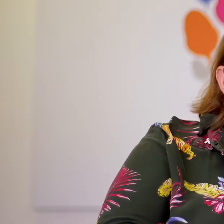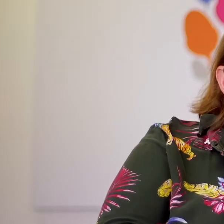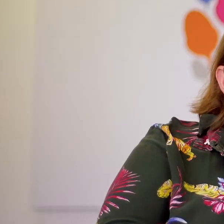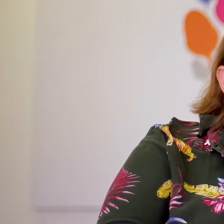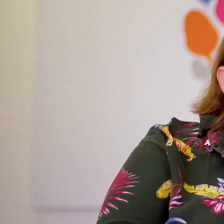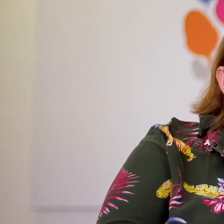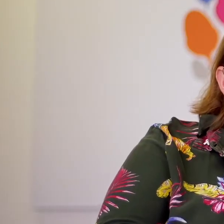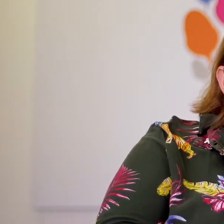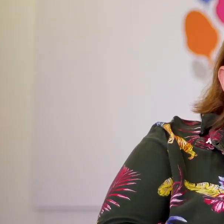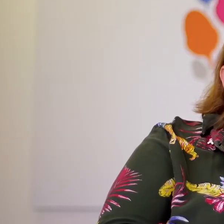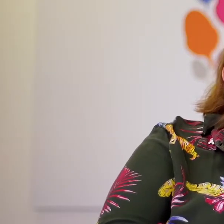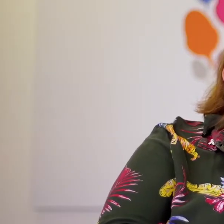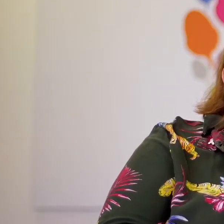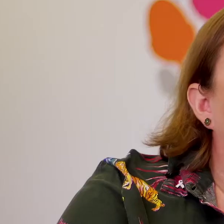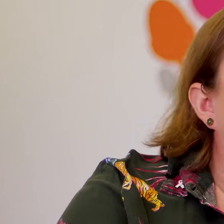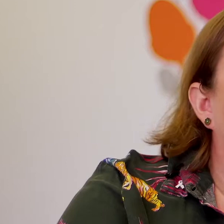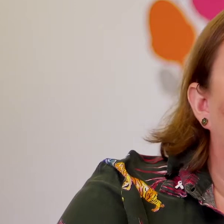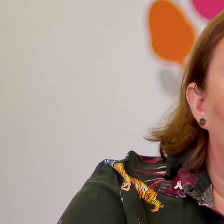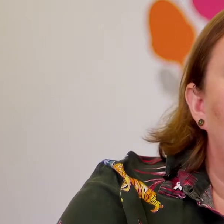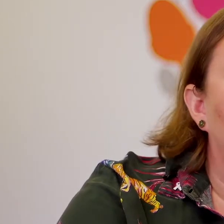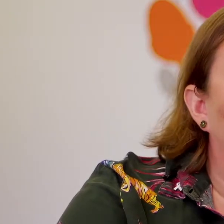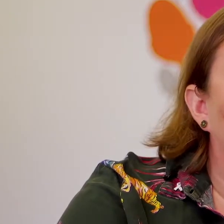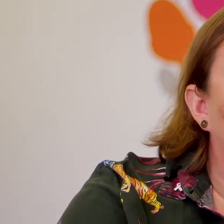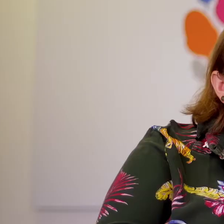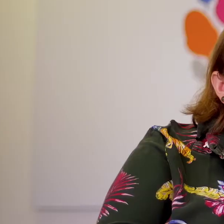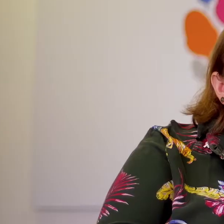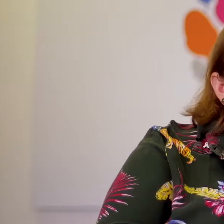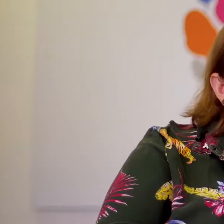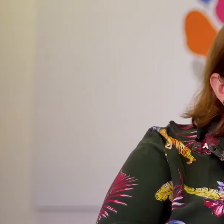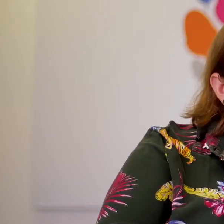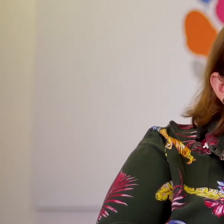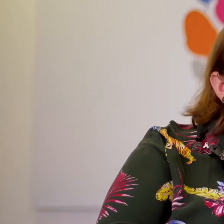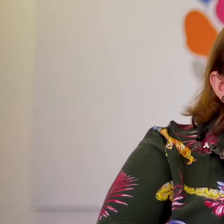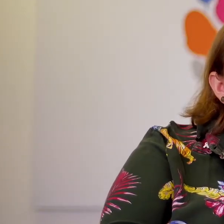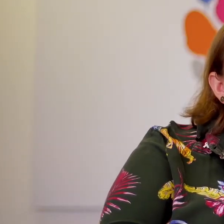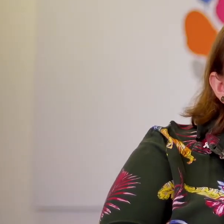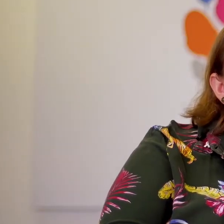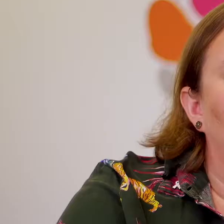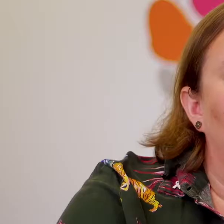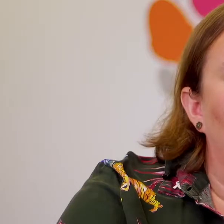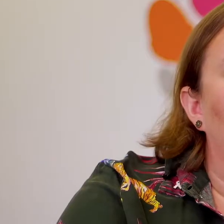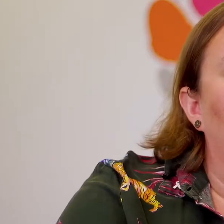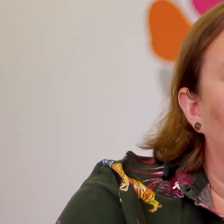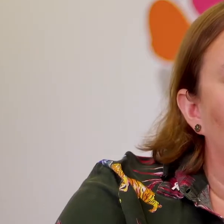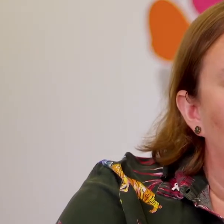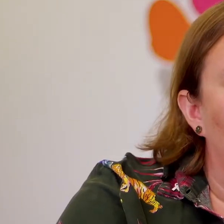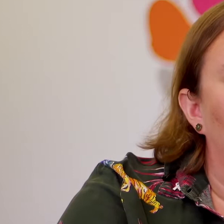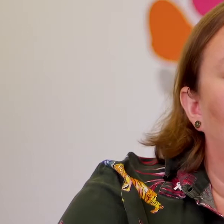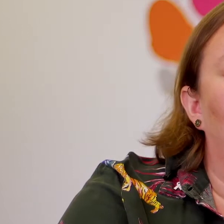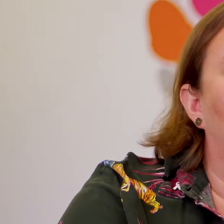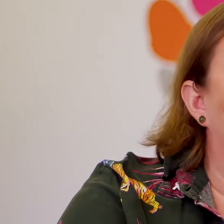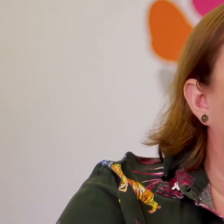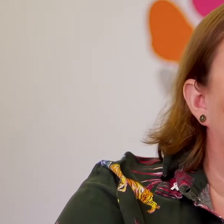Foundation has really helped us during the pandemic. Within our crisis service what we found most difficult was people when they were having to